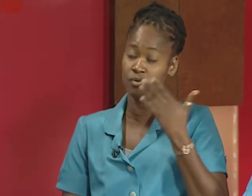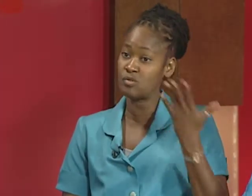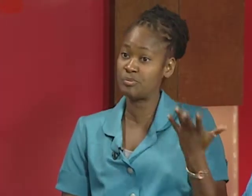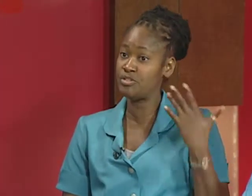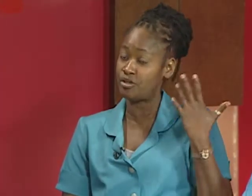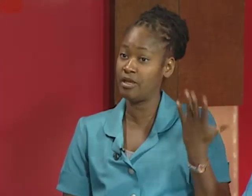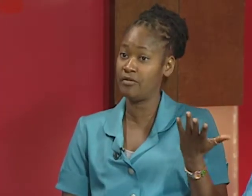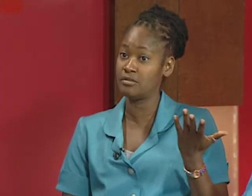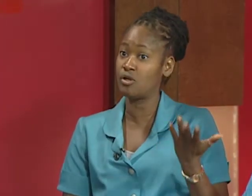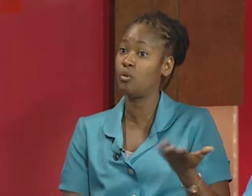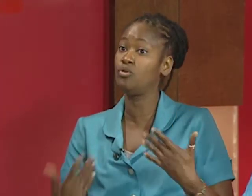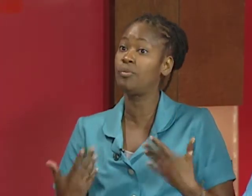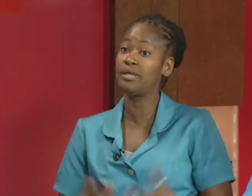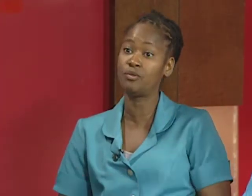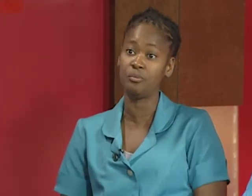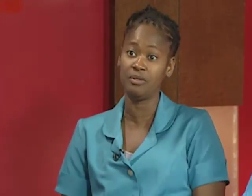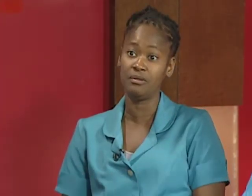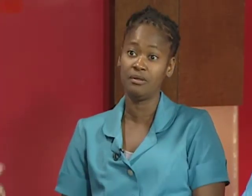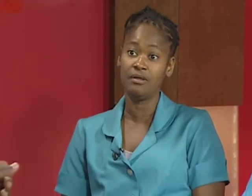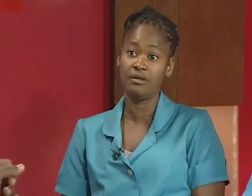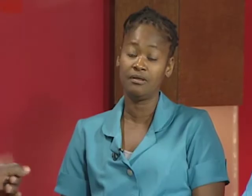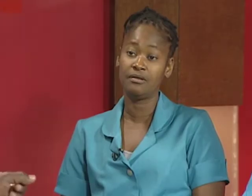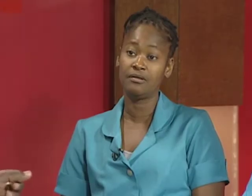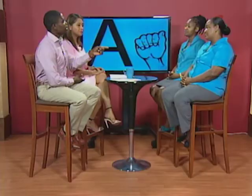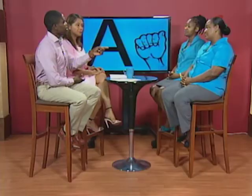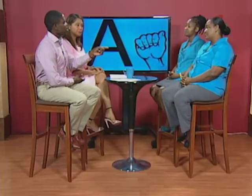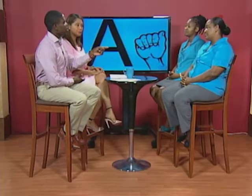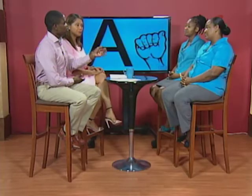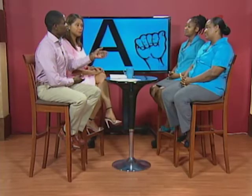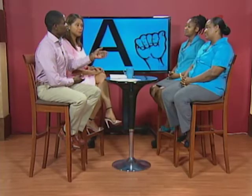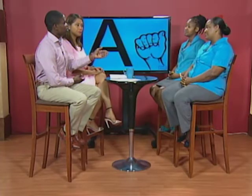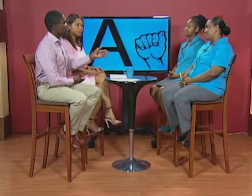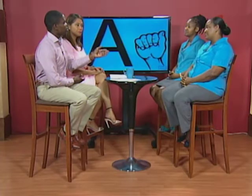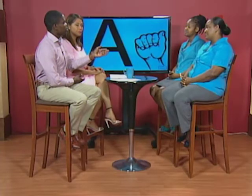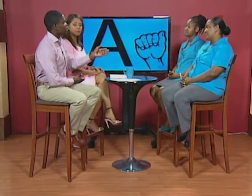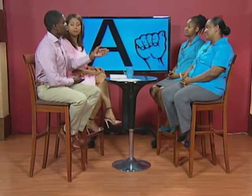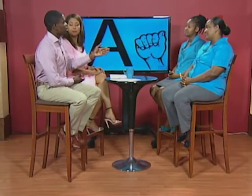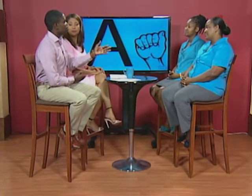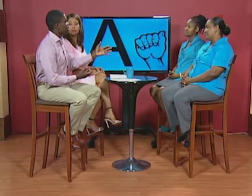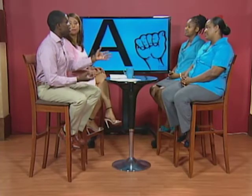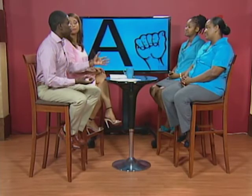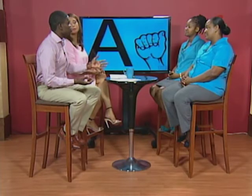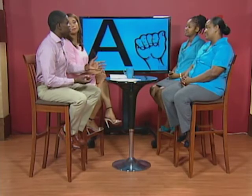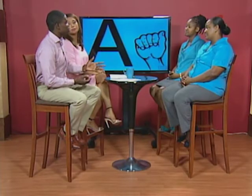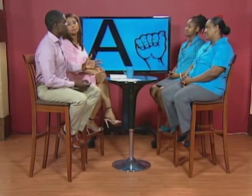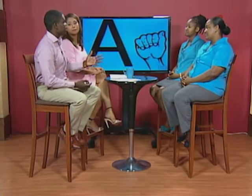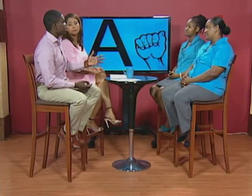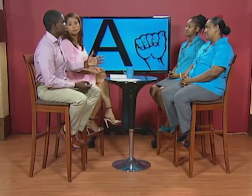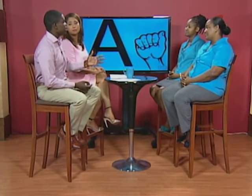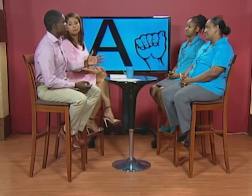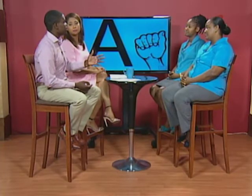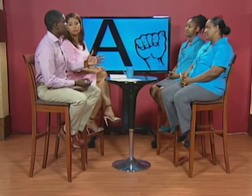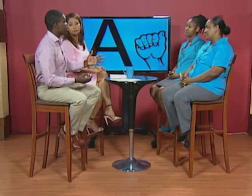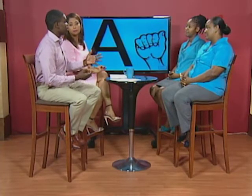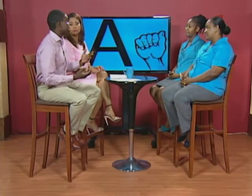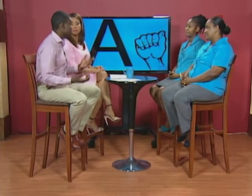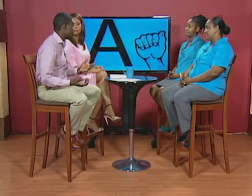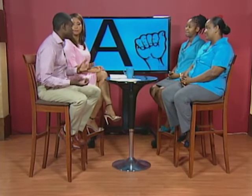speech or hearing so how would you communicate with me you know especially in the household you know there there are many households whereby uh a sibling